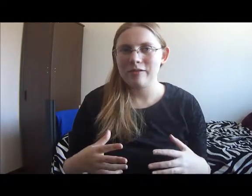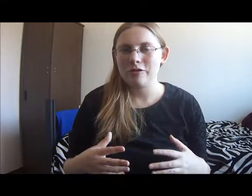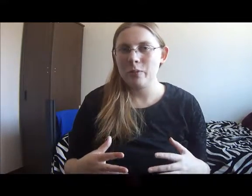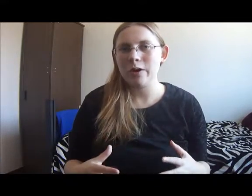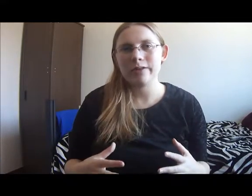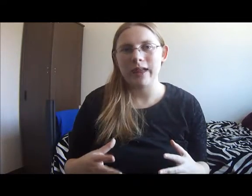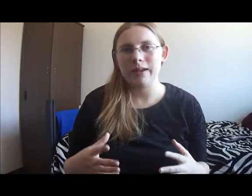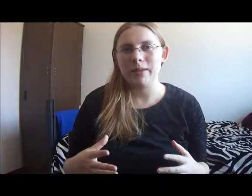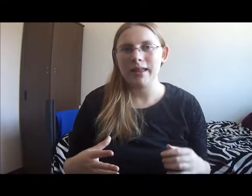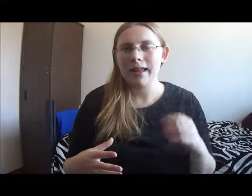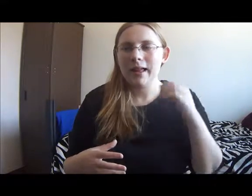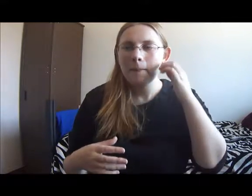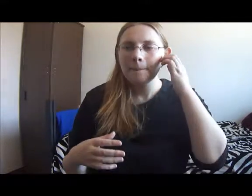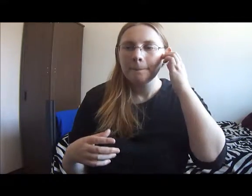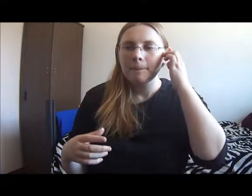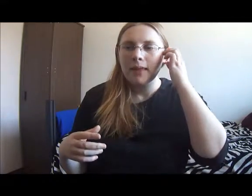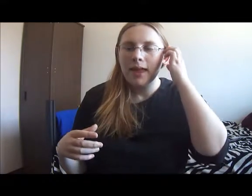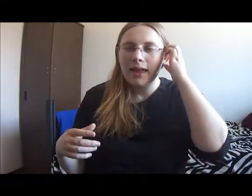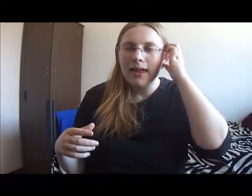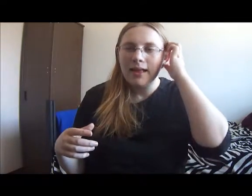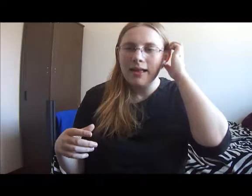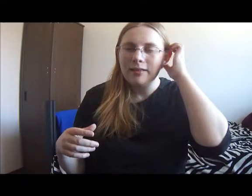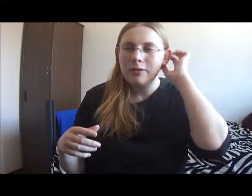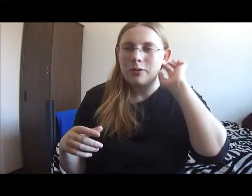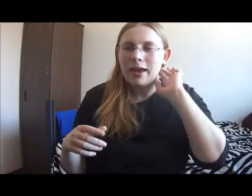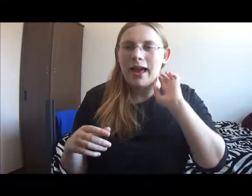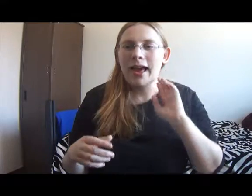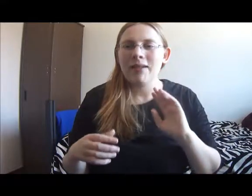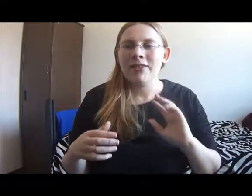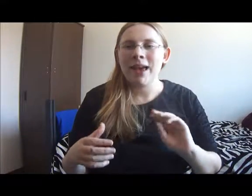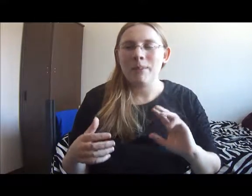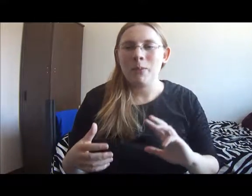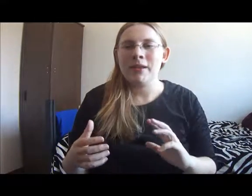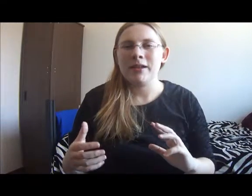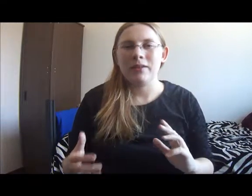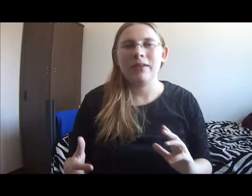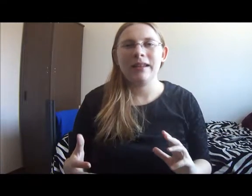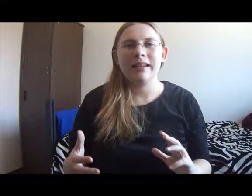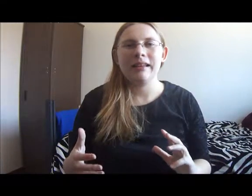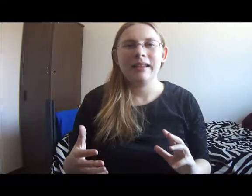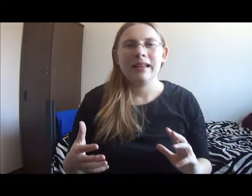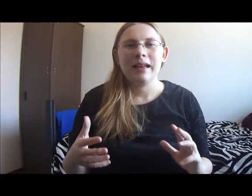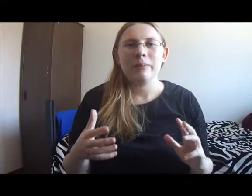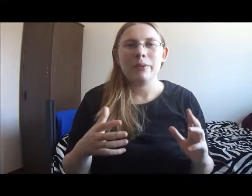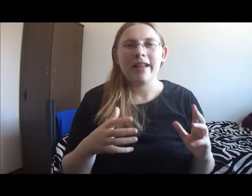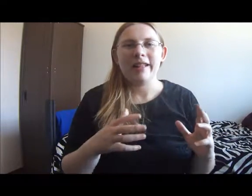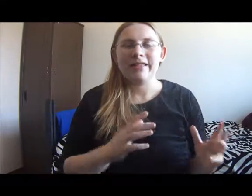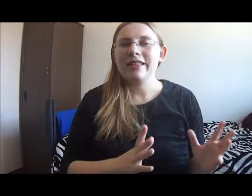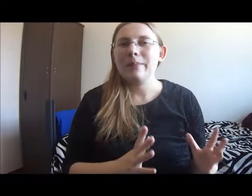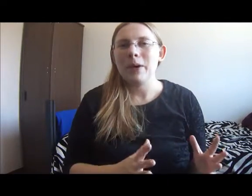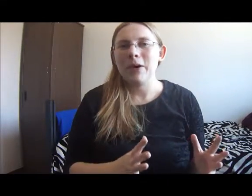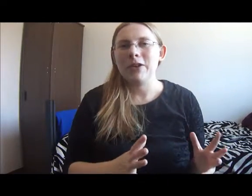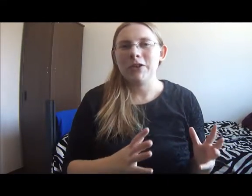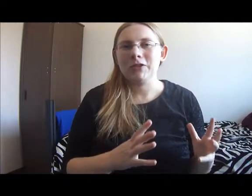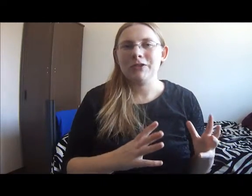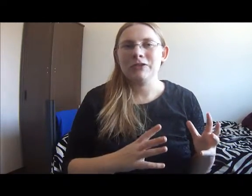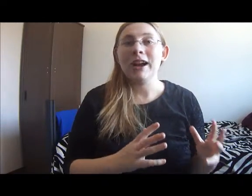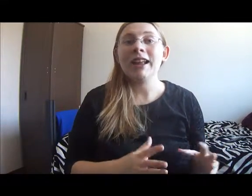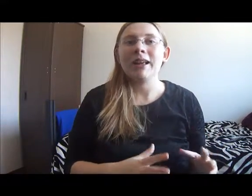your worst enemy. And so to have that moment defeated by Lily Potter writing